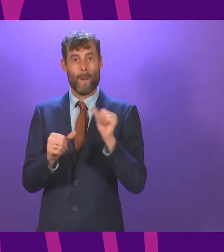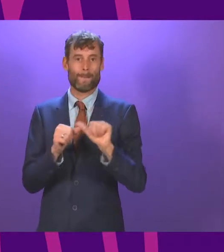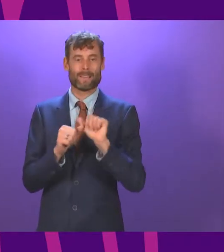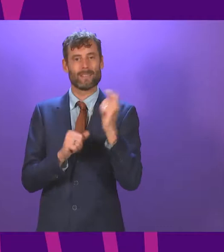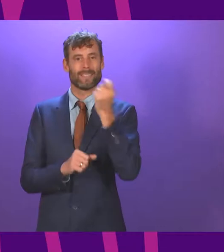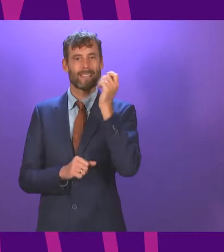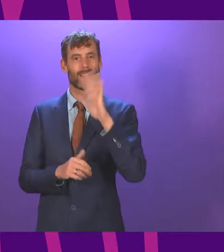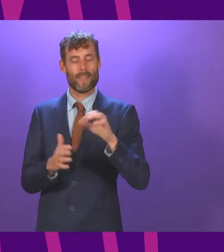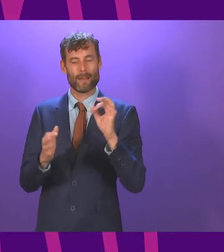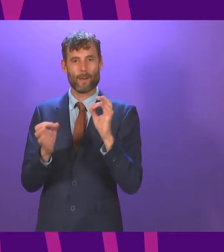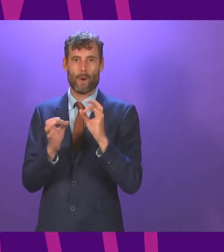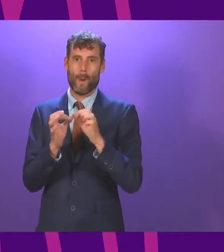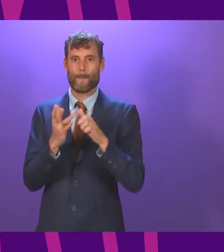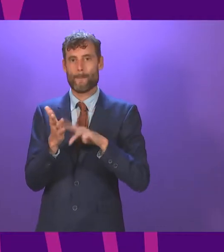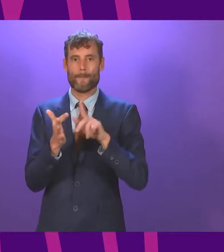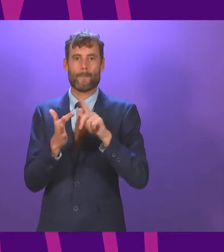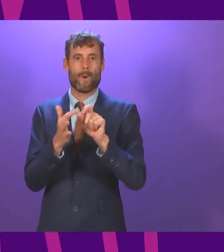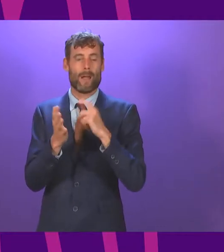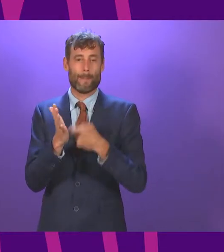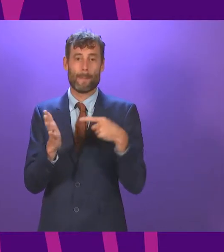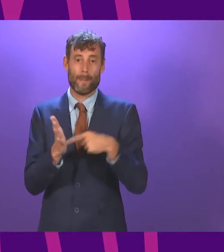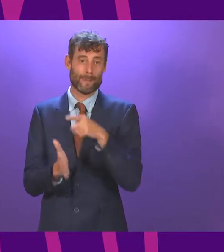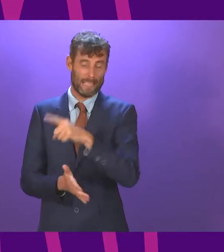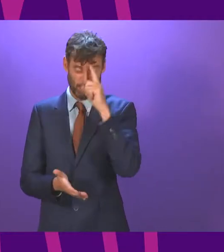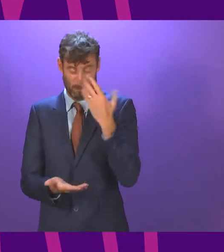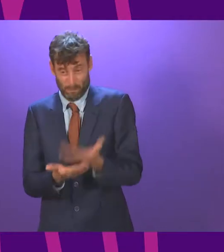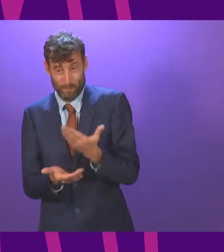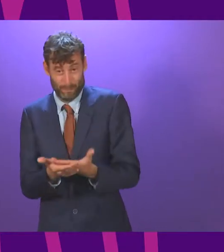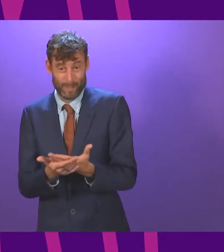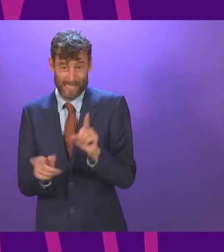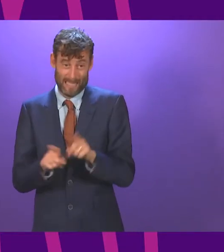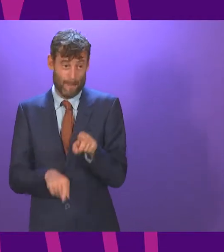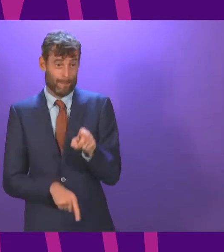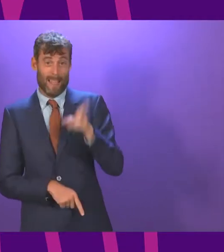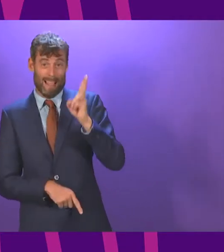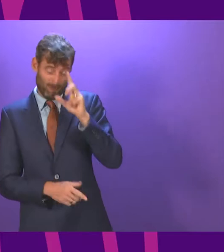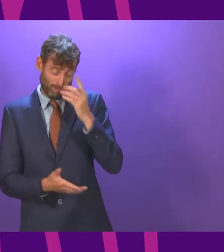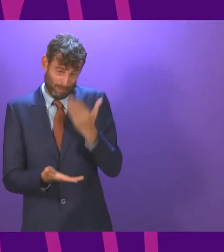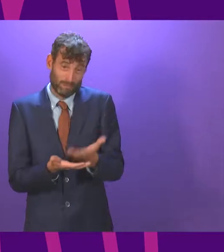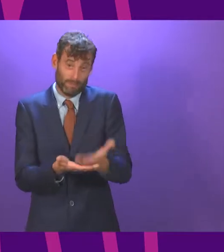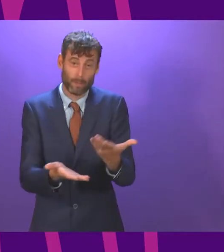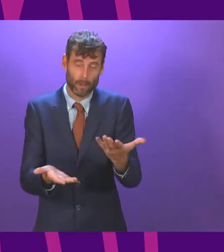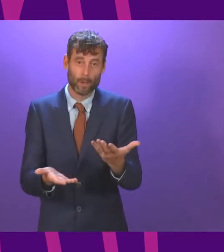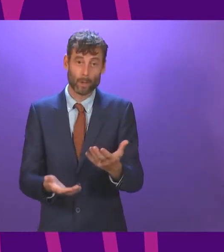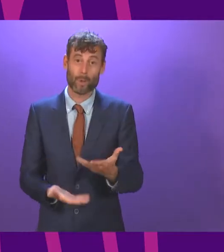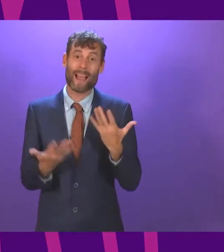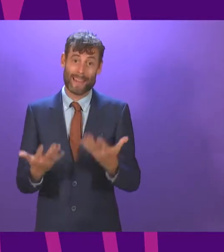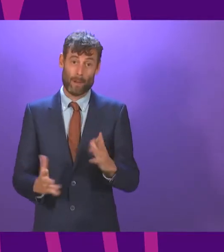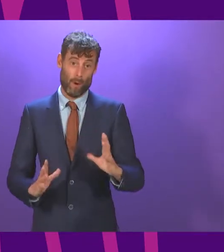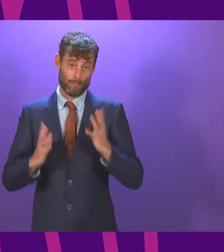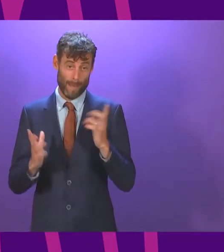deal with the extremist anti-business anti-growth Greens, she is sowing the seeds of her own government's destruction.